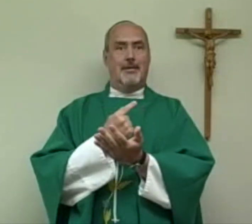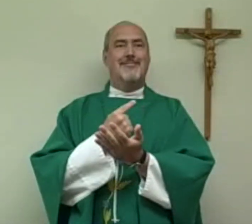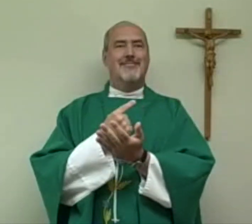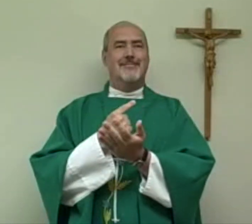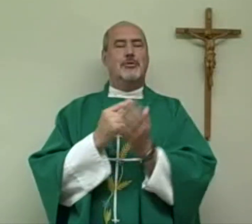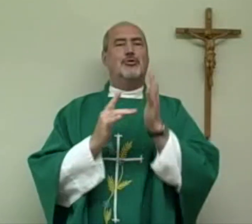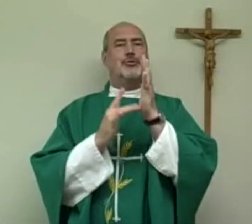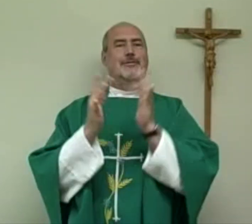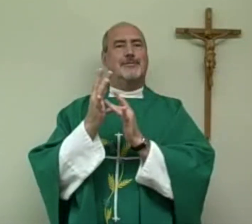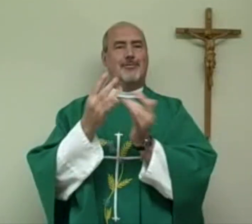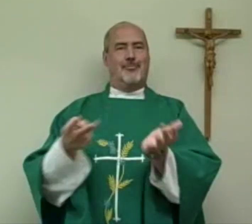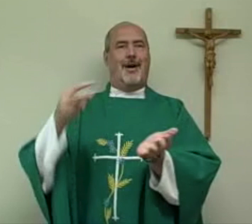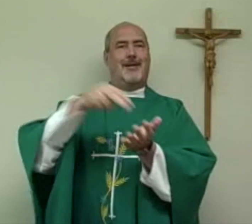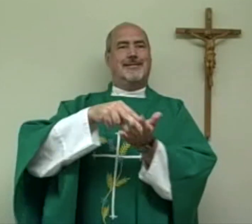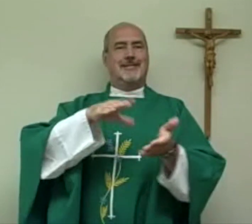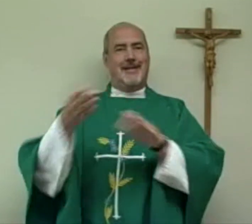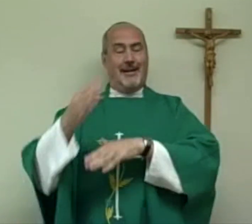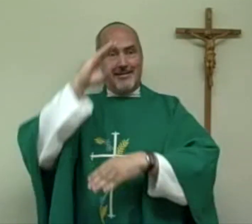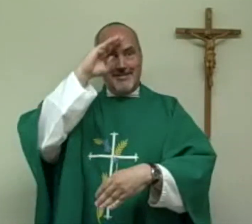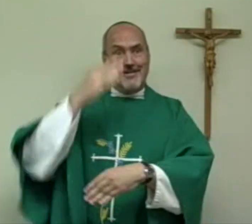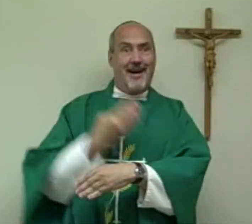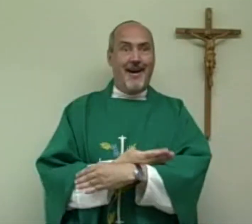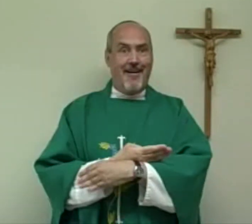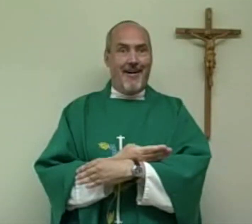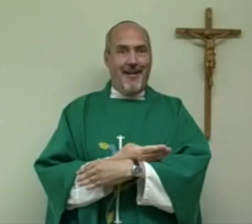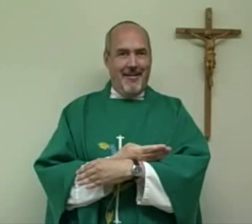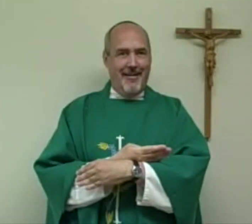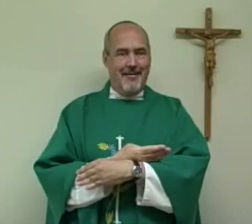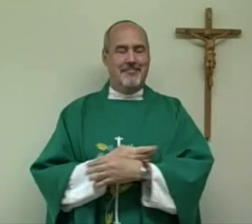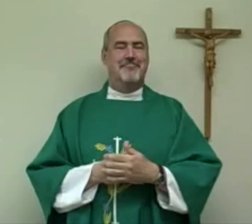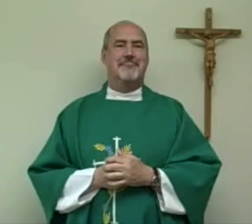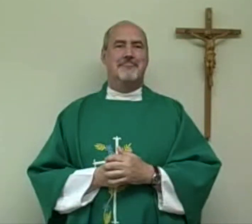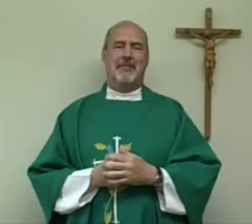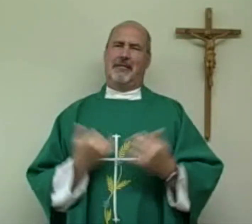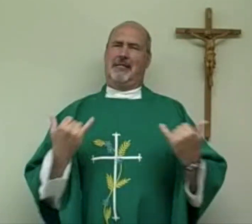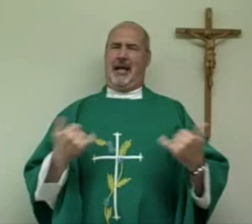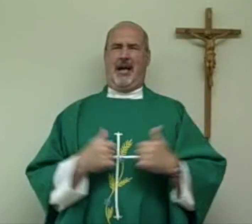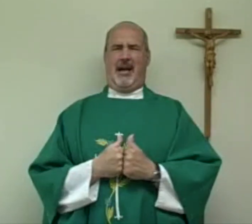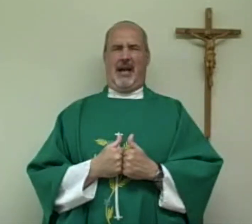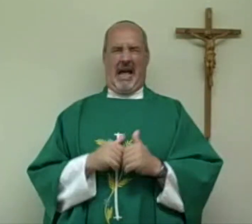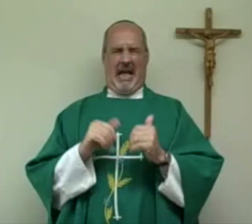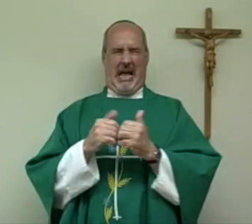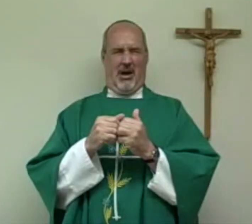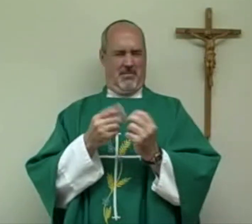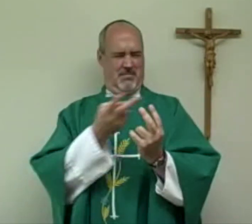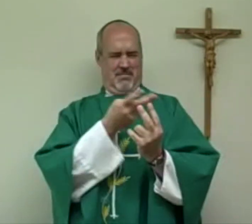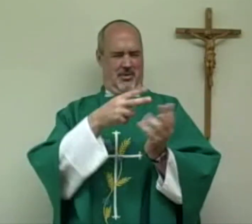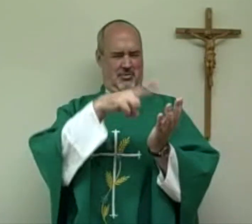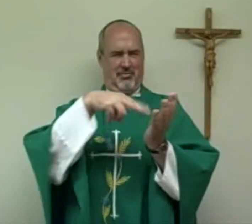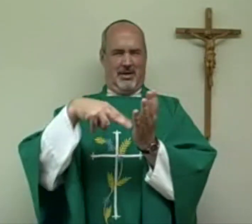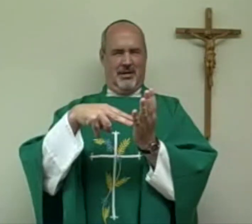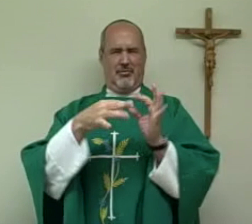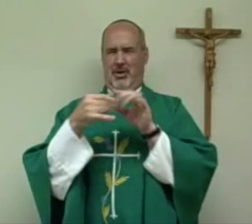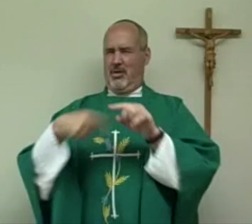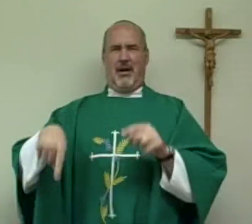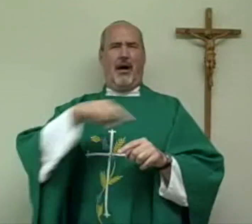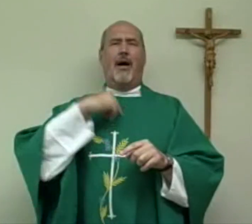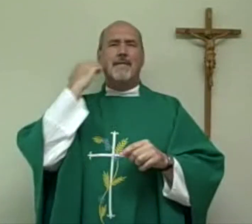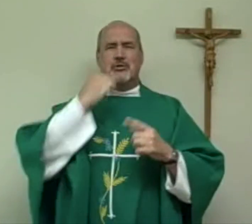And today's gospel also speaks of Jesus raising a son from the dead. Now, how do those two